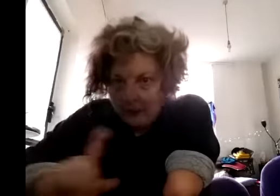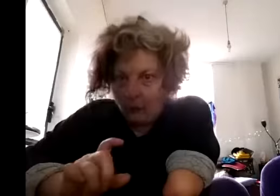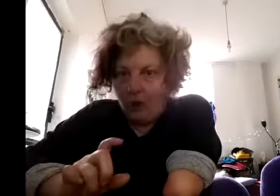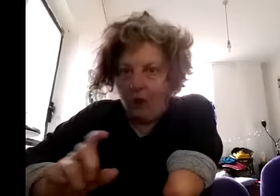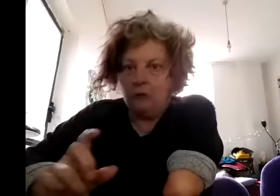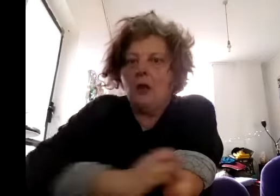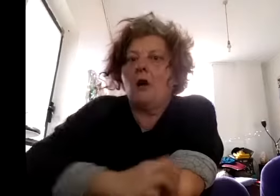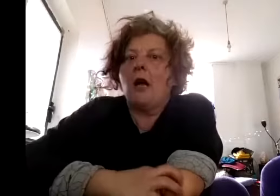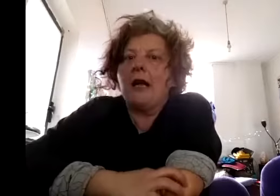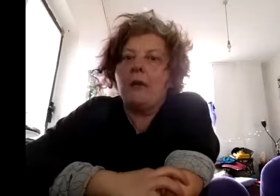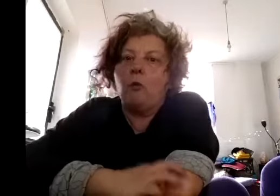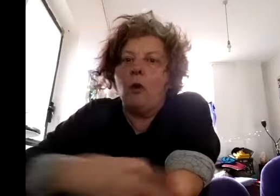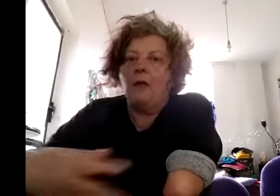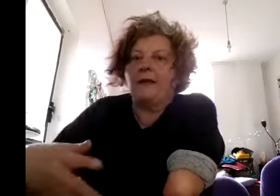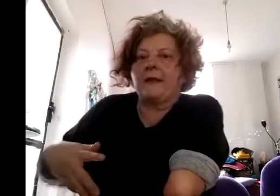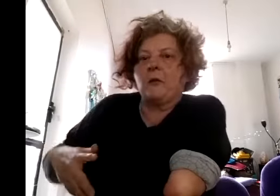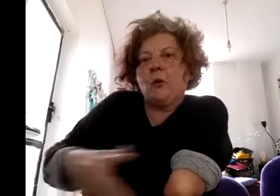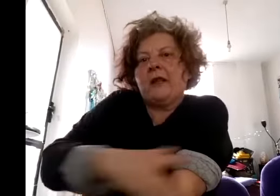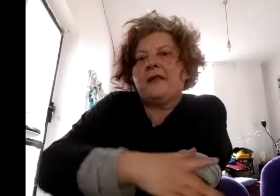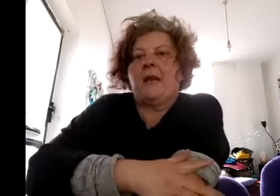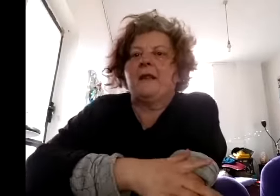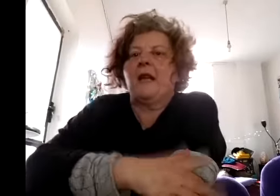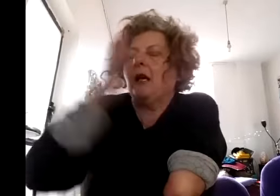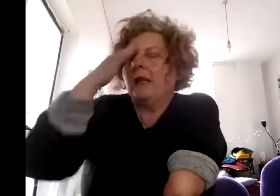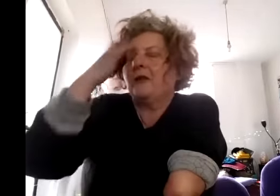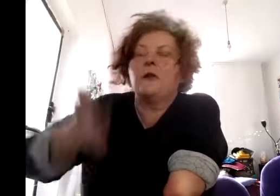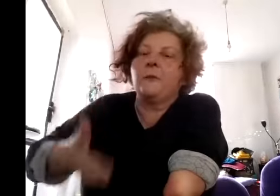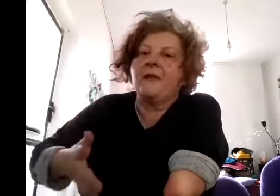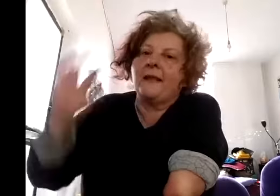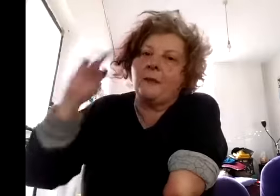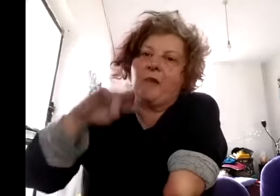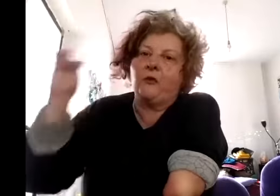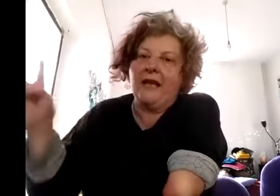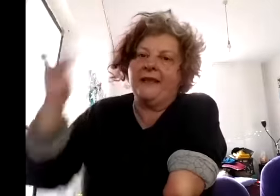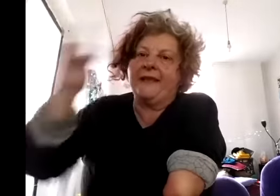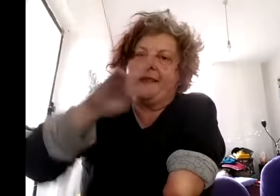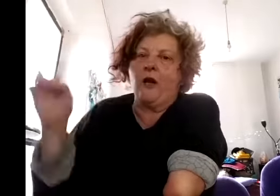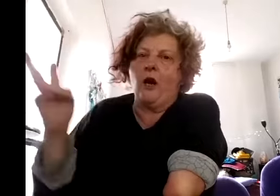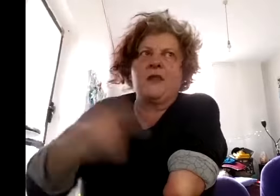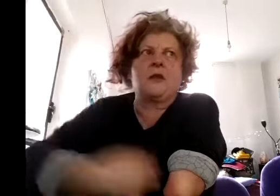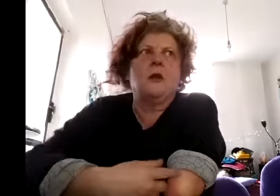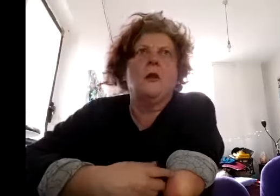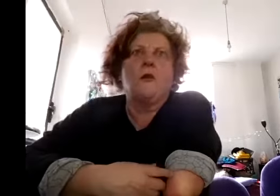girl i was put into main uh into the special ed system when i was three